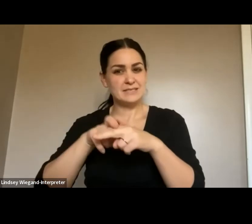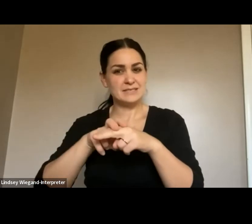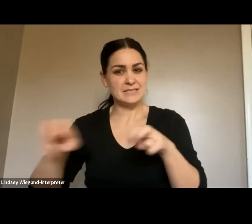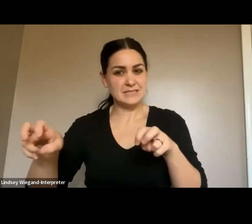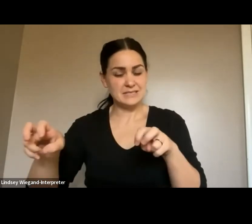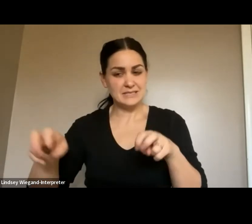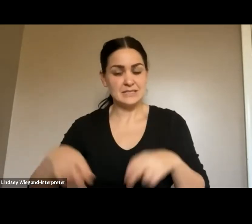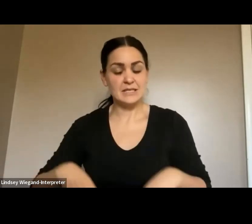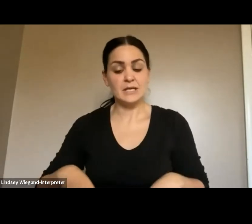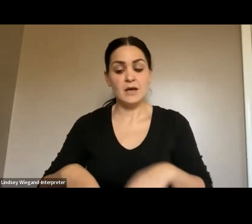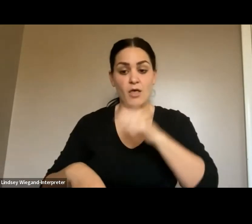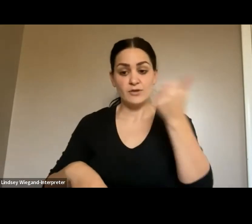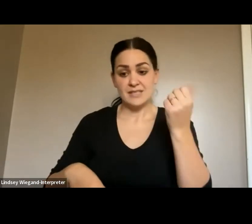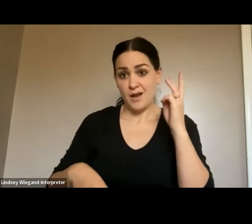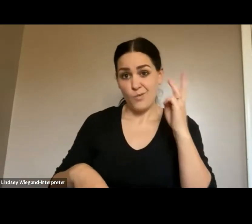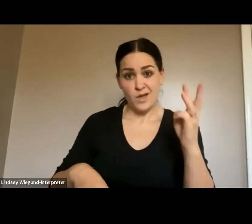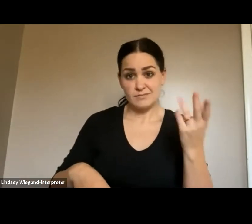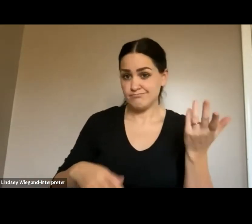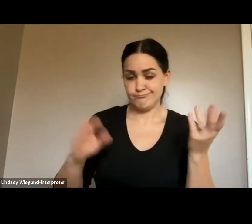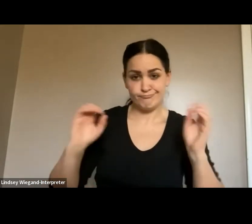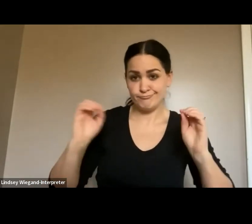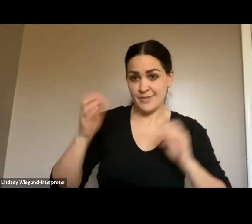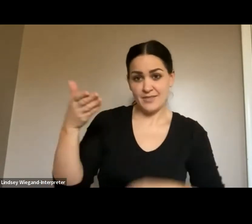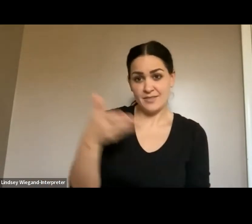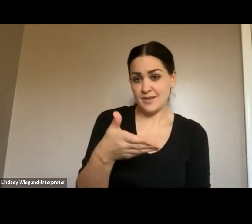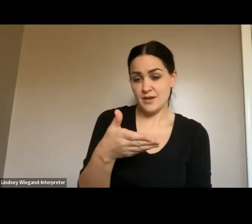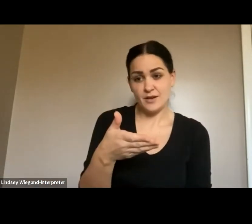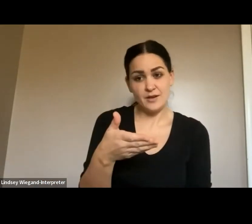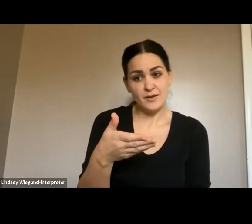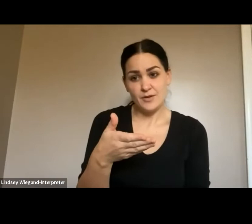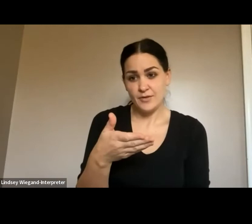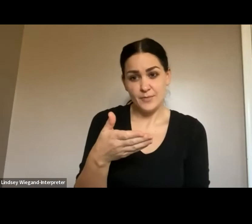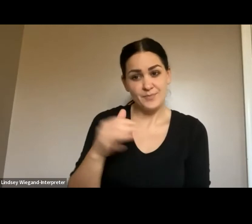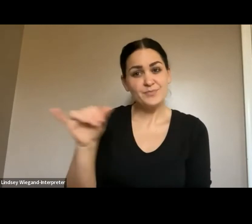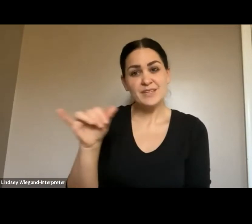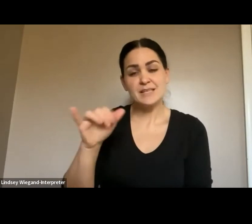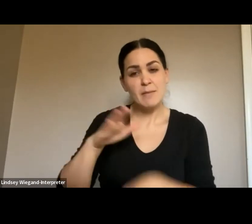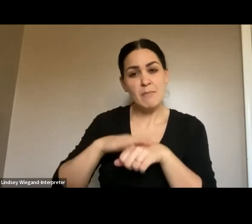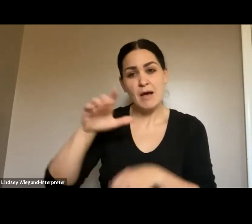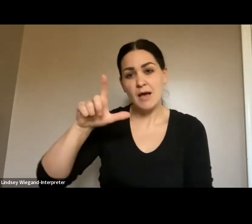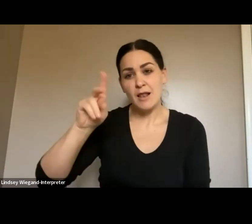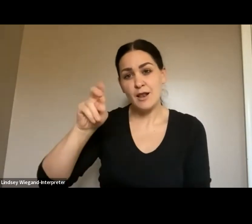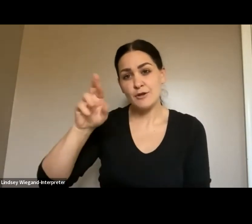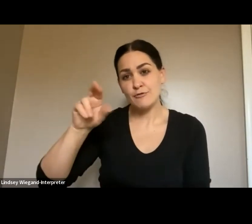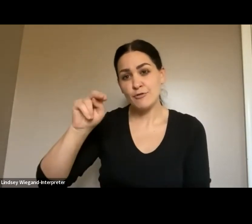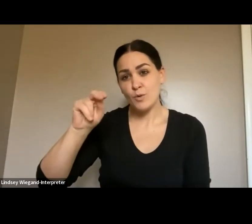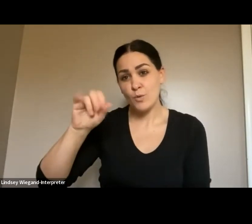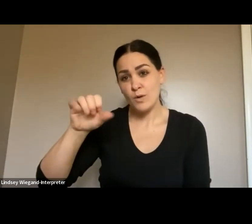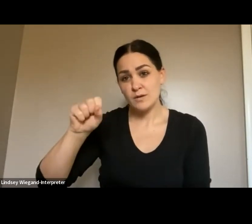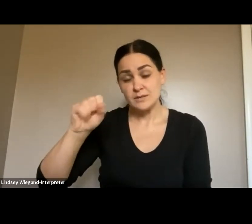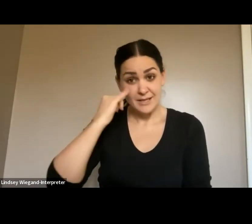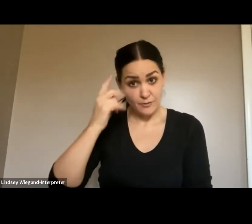west is nothing there. Just like on Libanois, going north